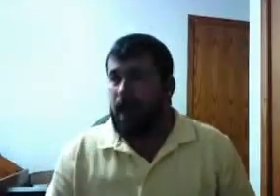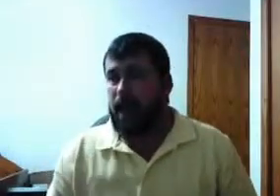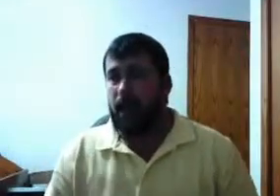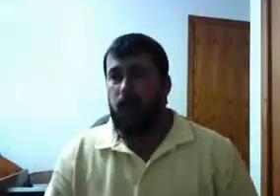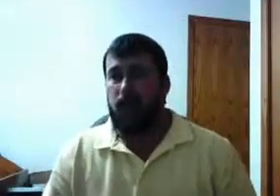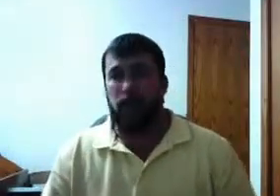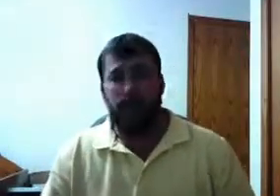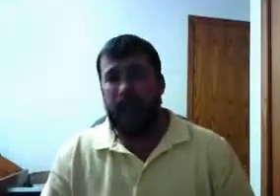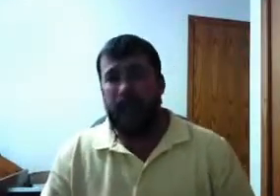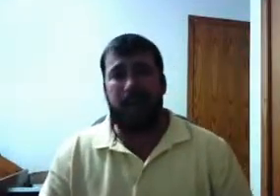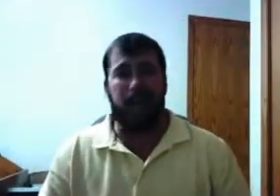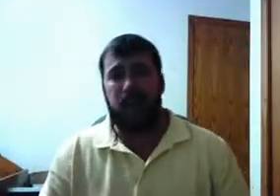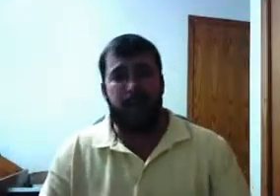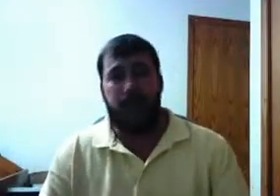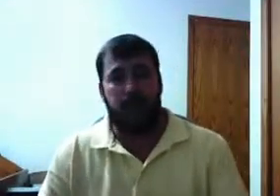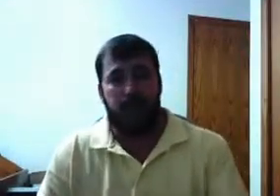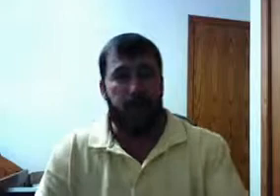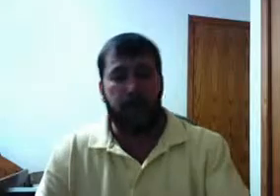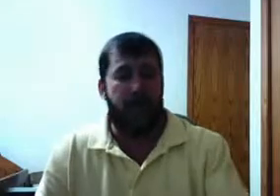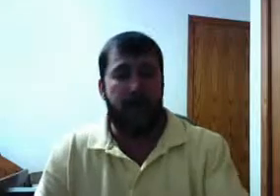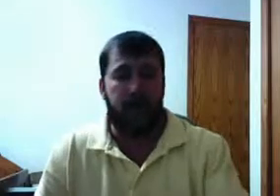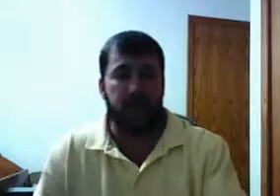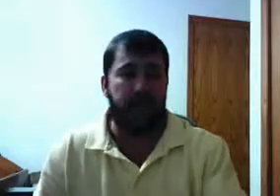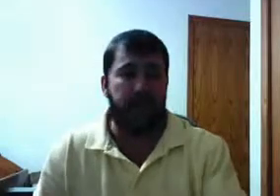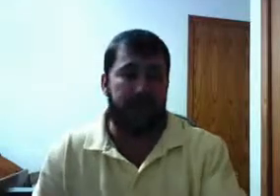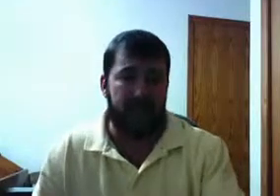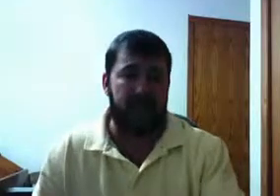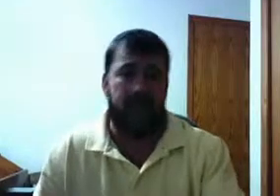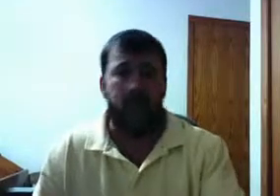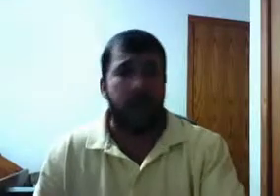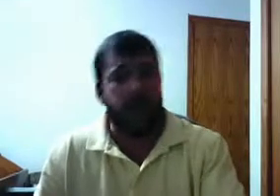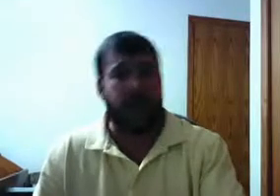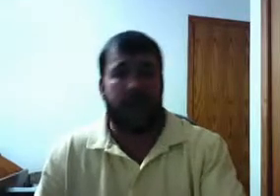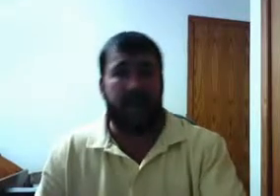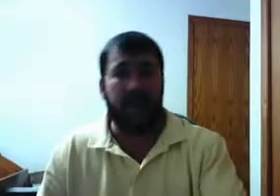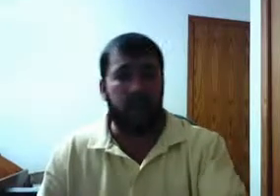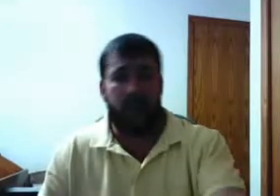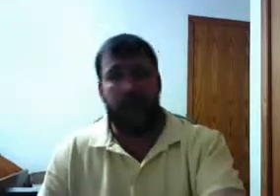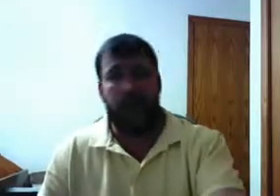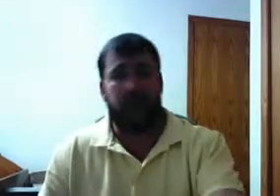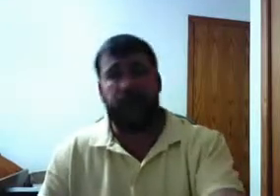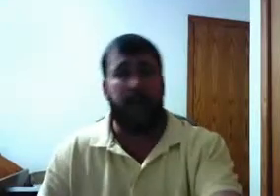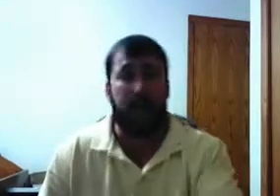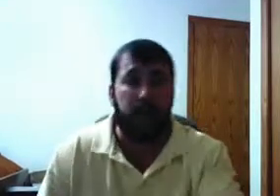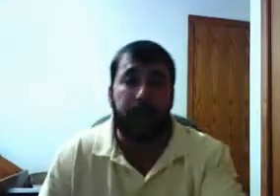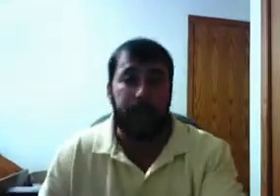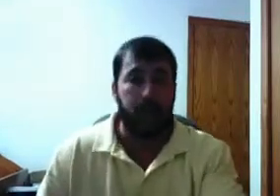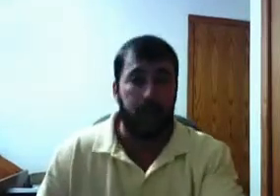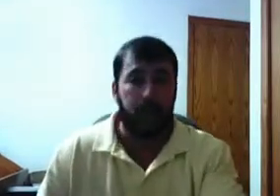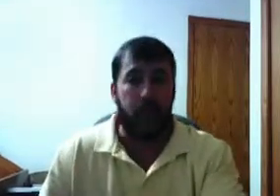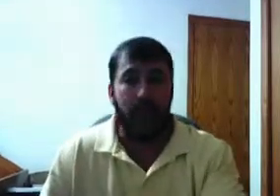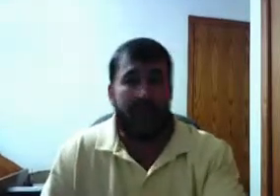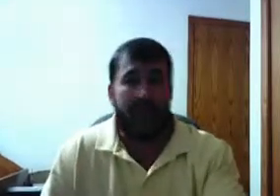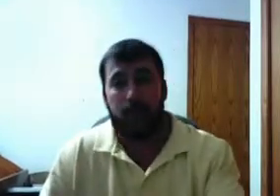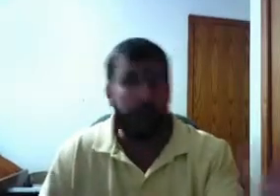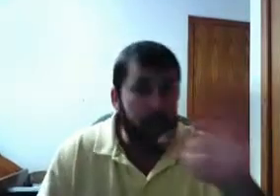get started up, but by gosh, it's my computer and my internet, my DSL. I think I can do what I just feel like doing. If you don't like it, bye.